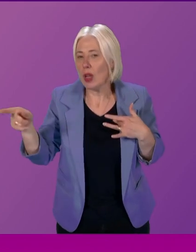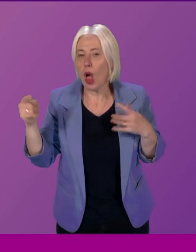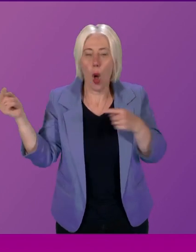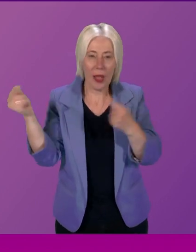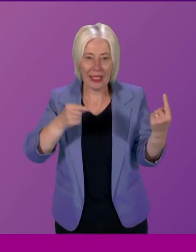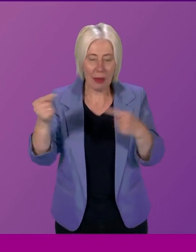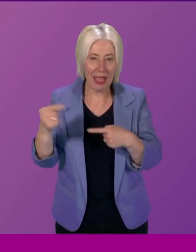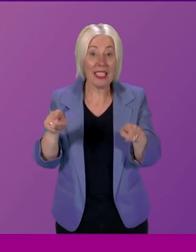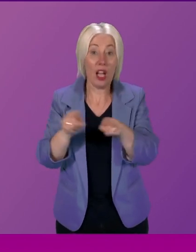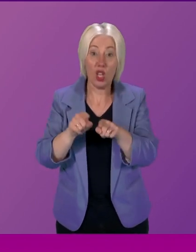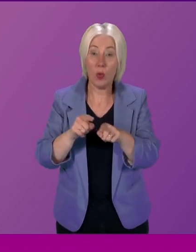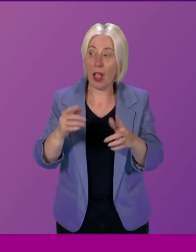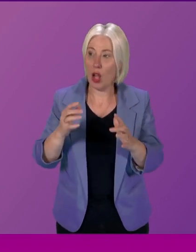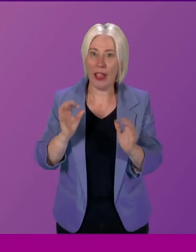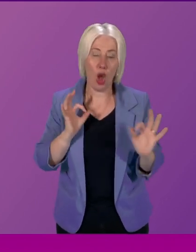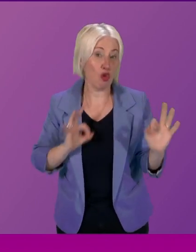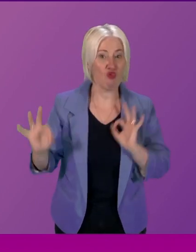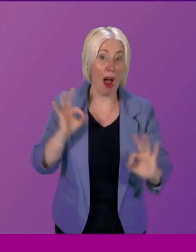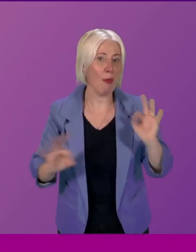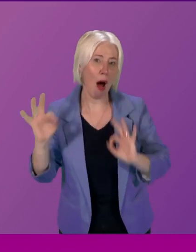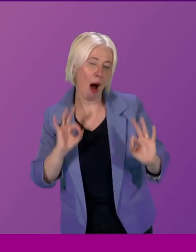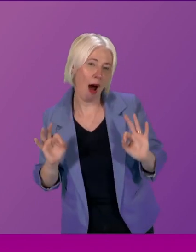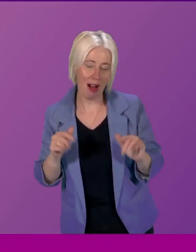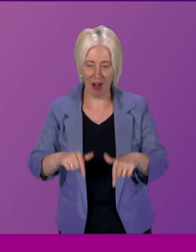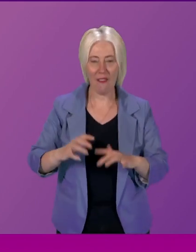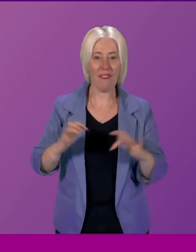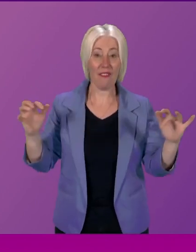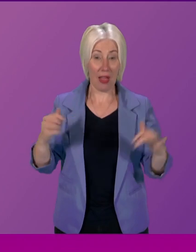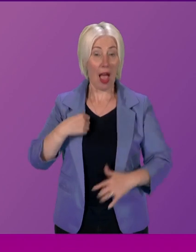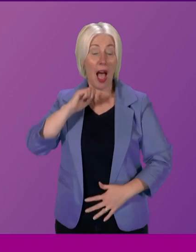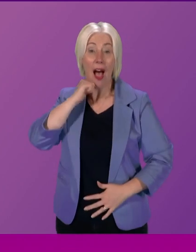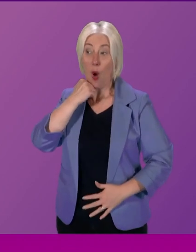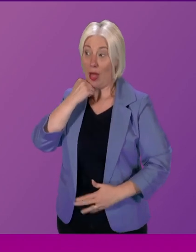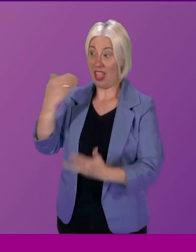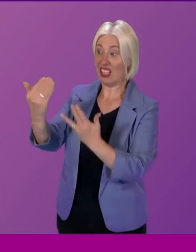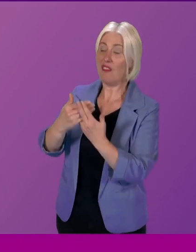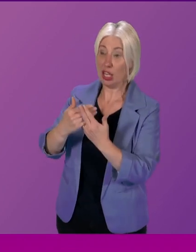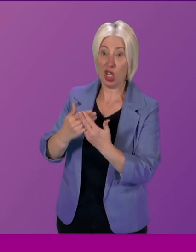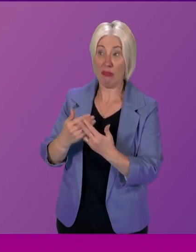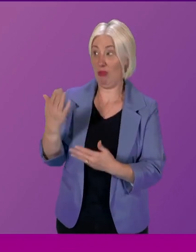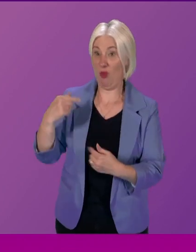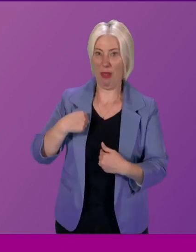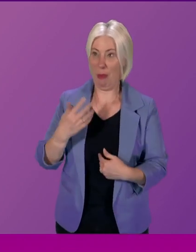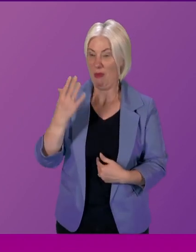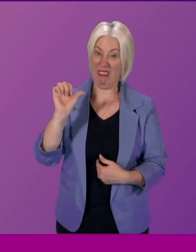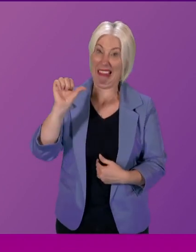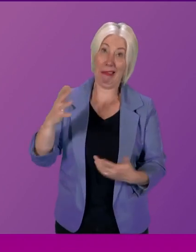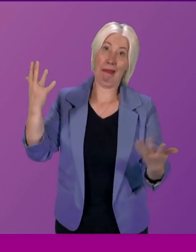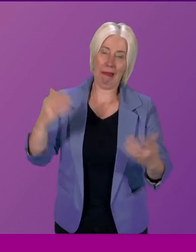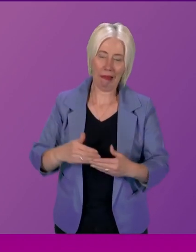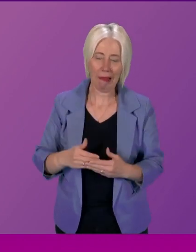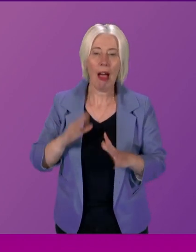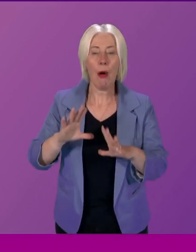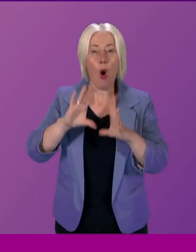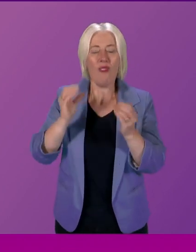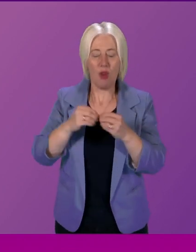the drama of Parliament. I, for one, tend to always take interventions. I think I took about half a dozen there. But on the whole, there is